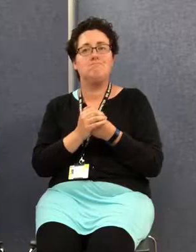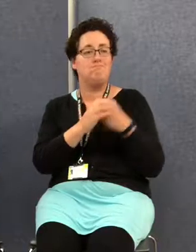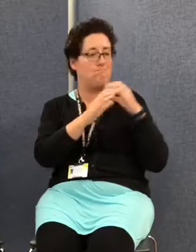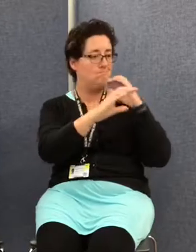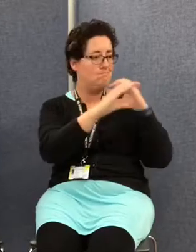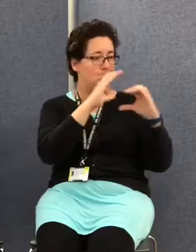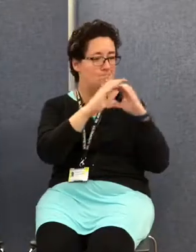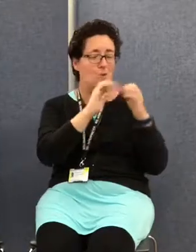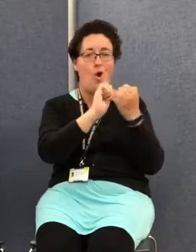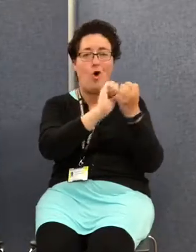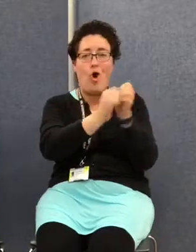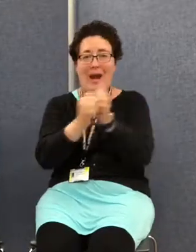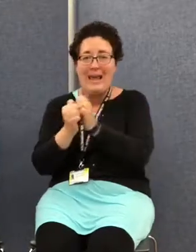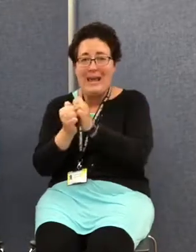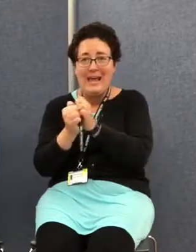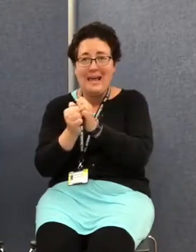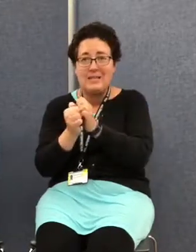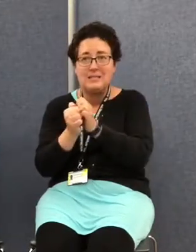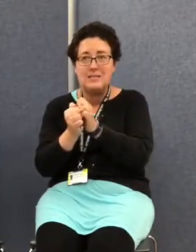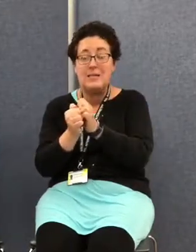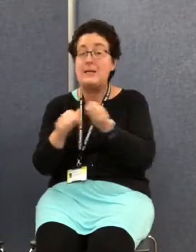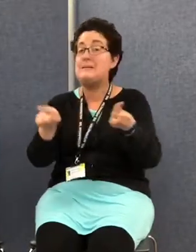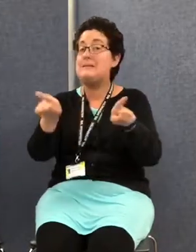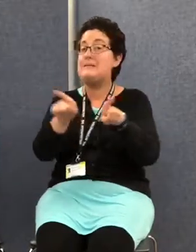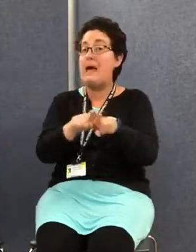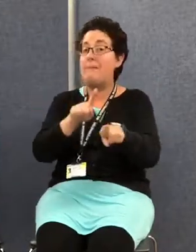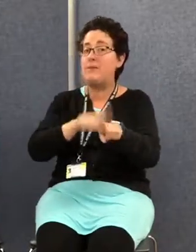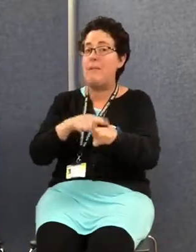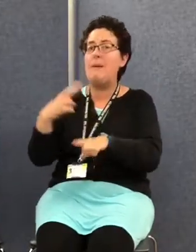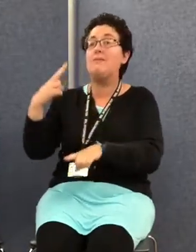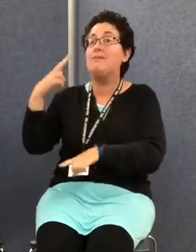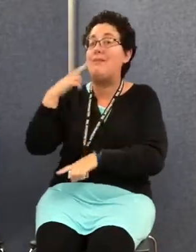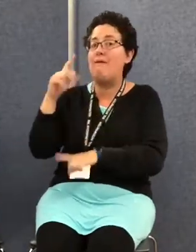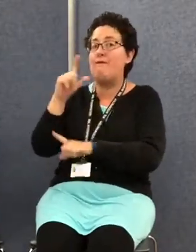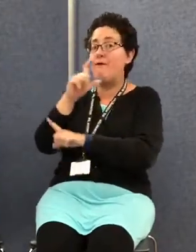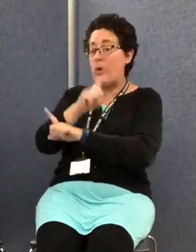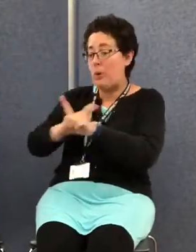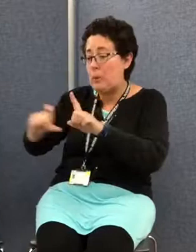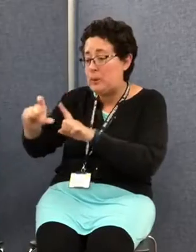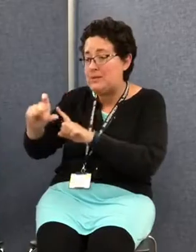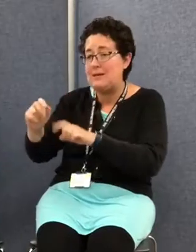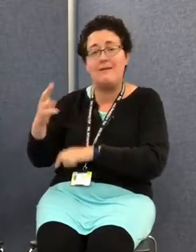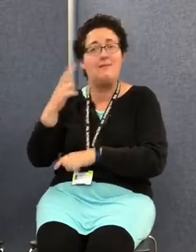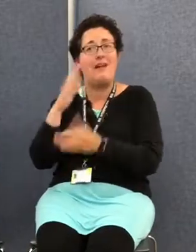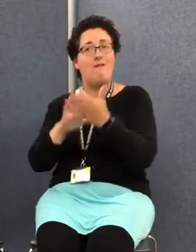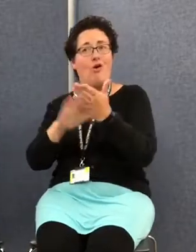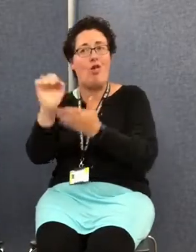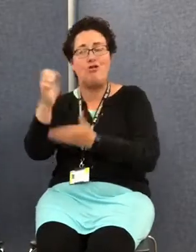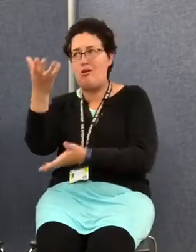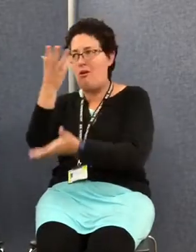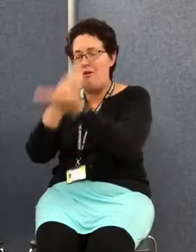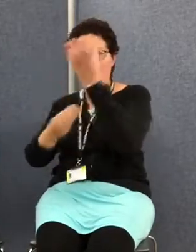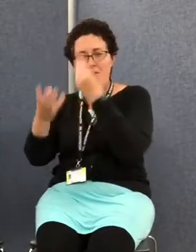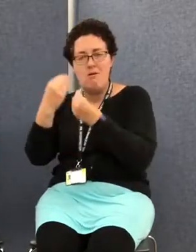Deaf colleagues and also learn more about the Deaf community and Deaf culture. I found it absolutely